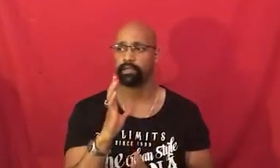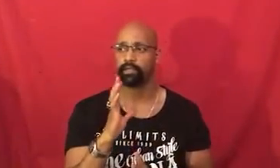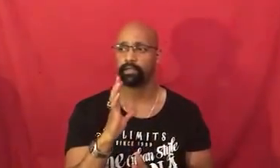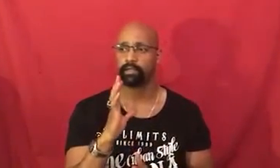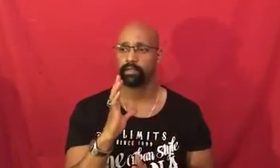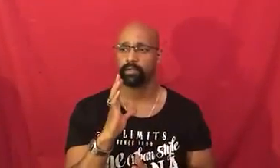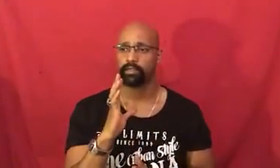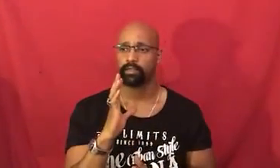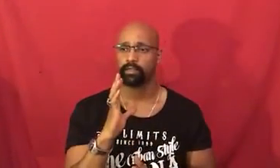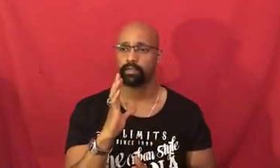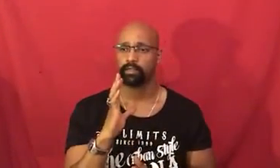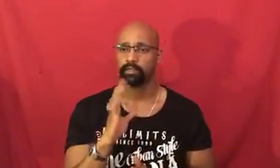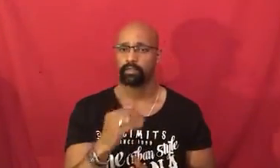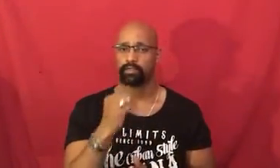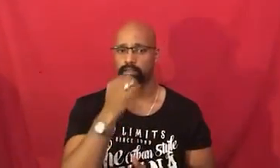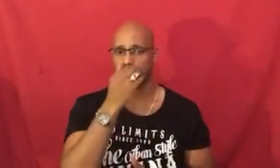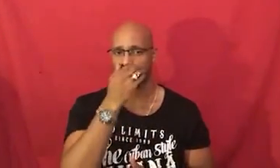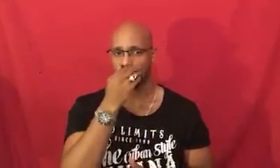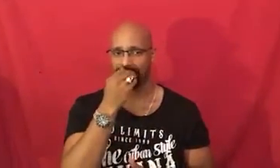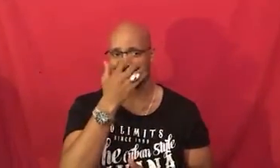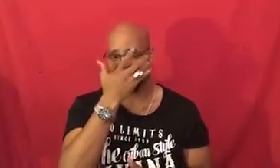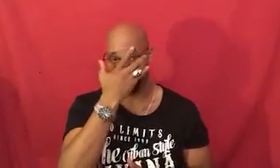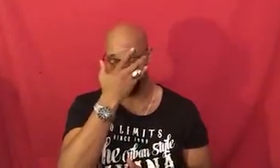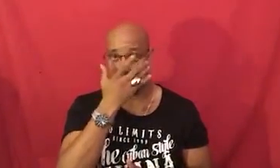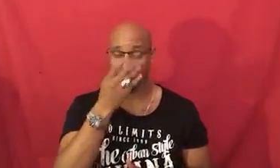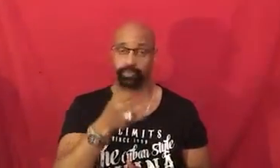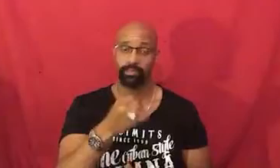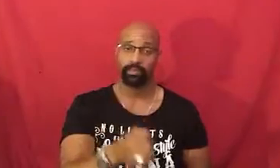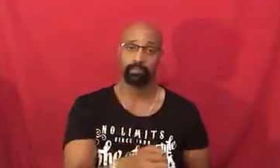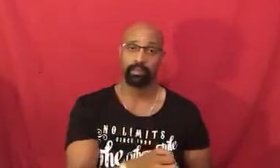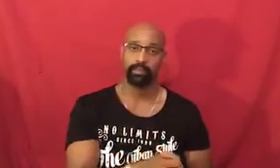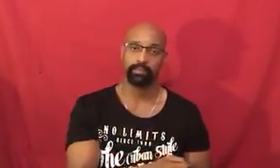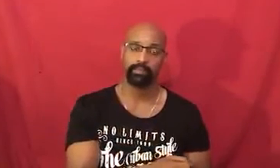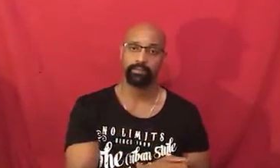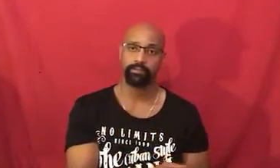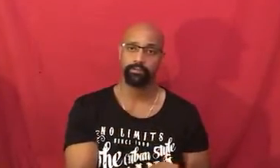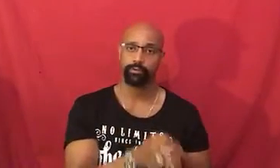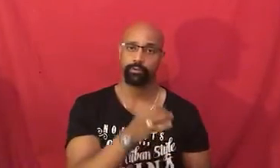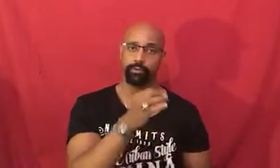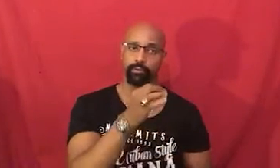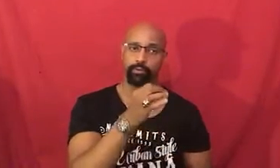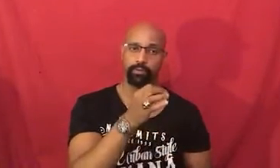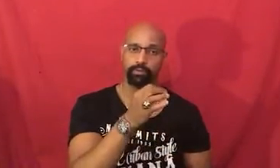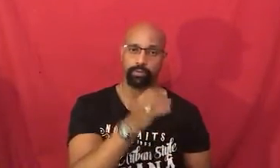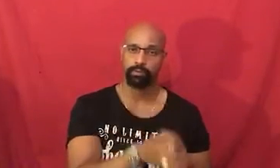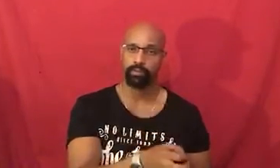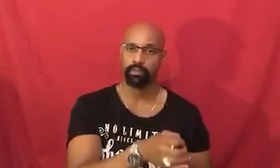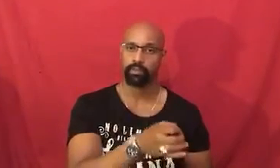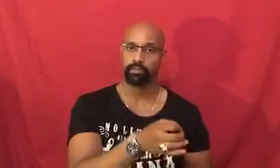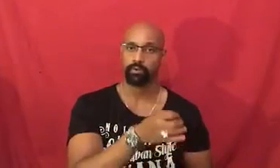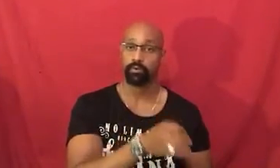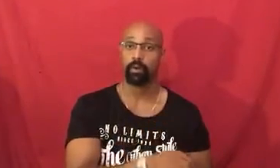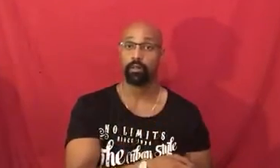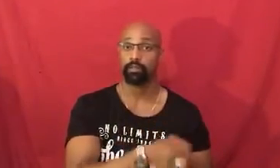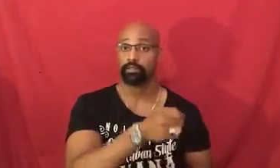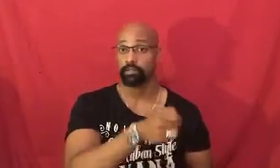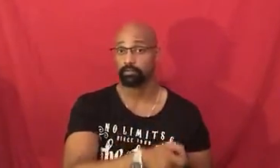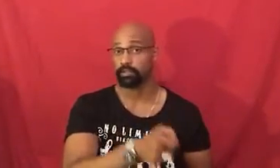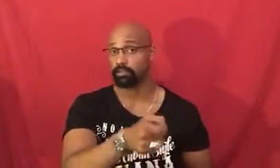something that cannot be explained through the abilities or the qualities of the